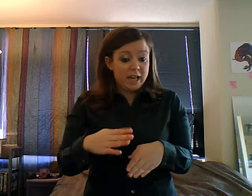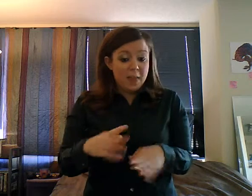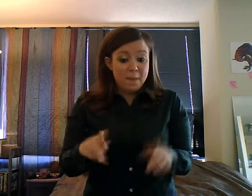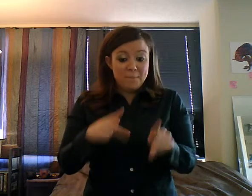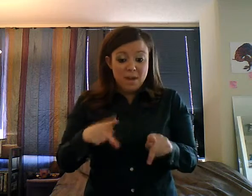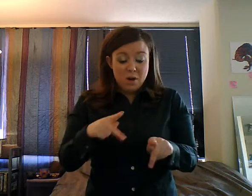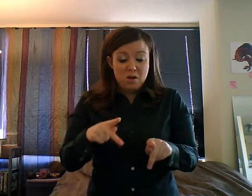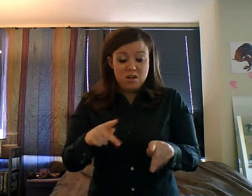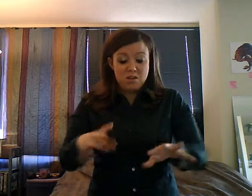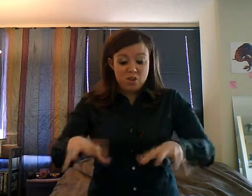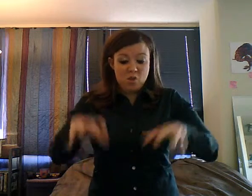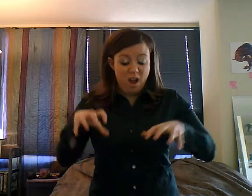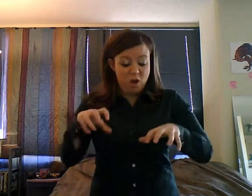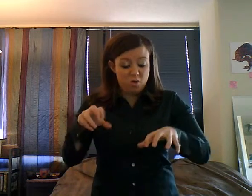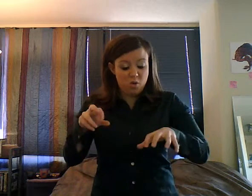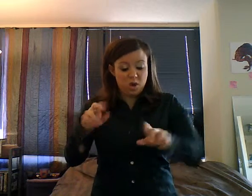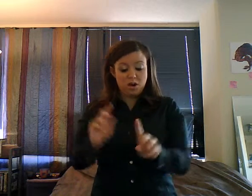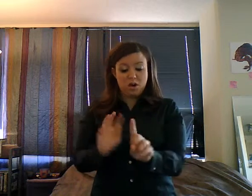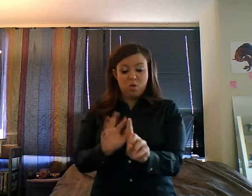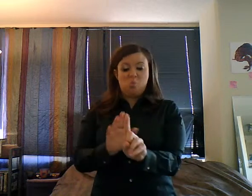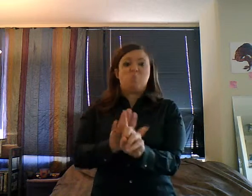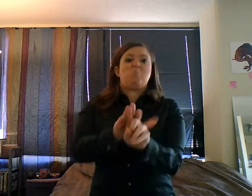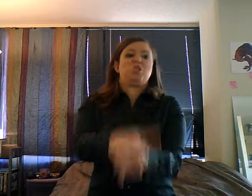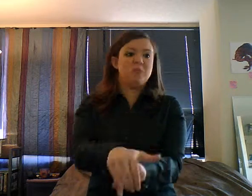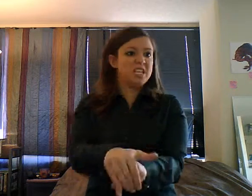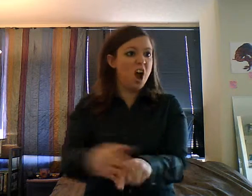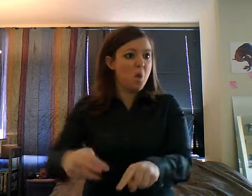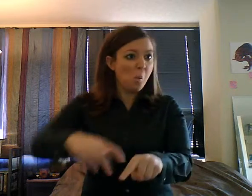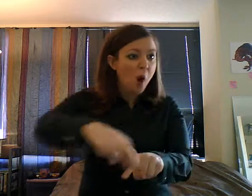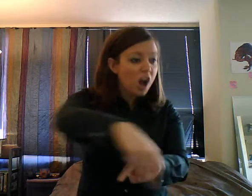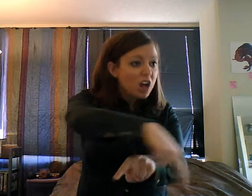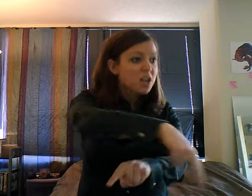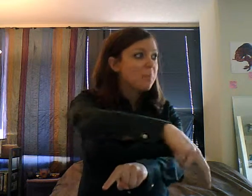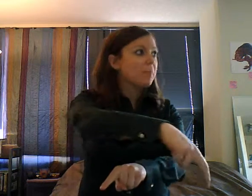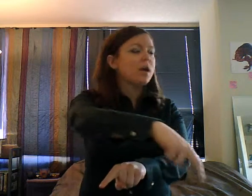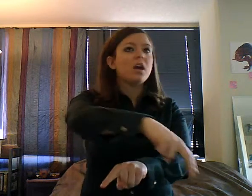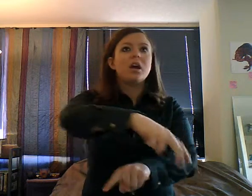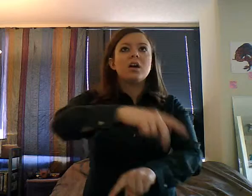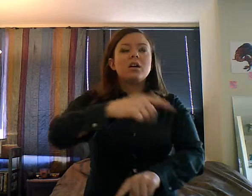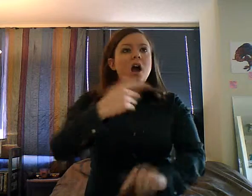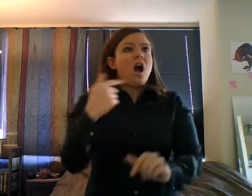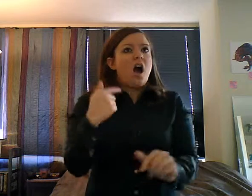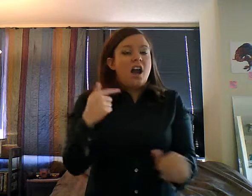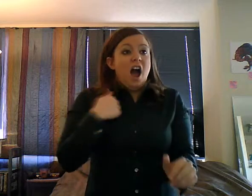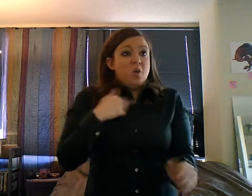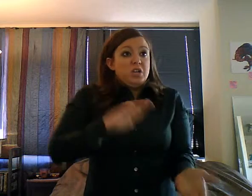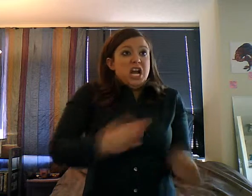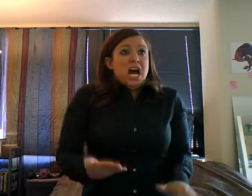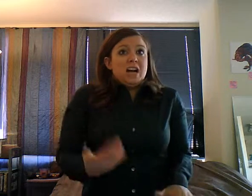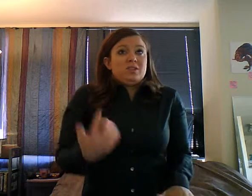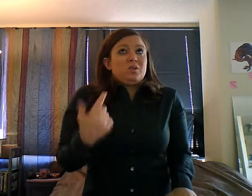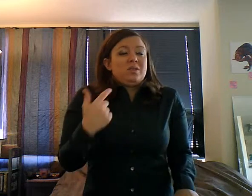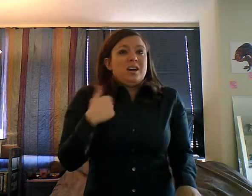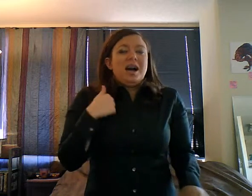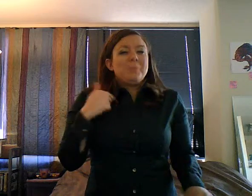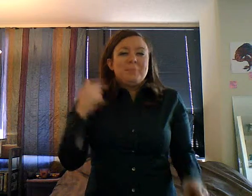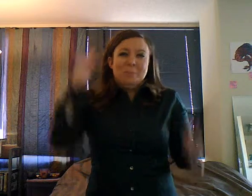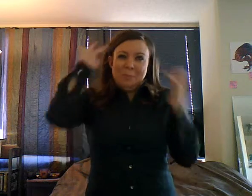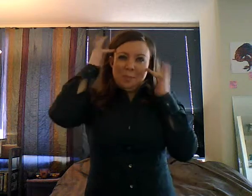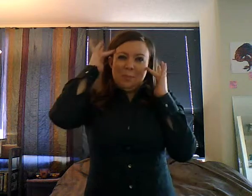Anyway, so we're walking, this cop, all these cops, they don't really know what's going on. You're like, where should I go, and they send you a certain way, and then you find out there's not